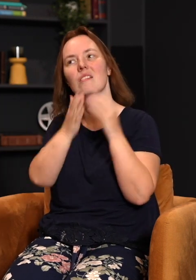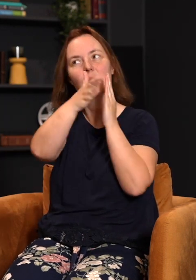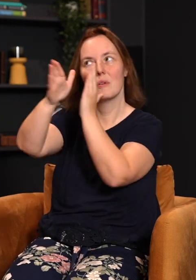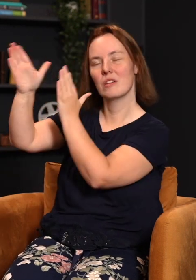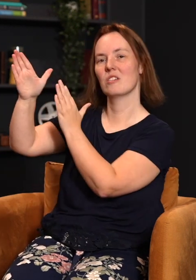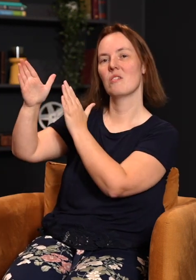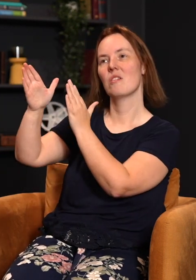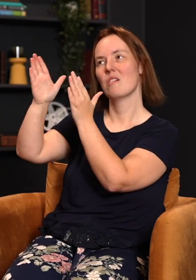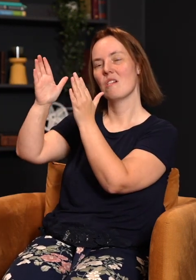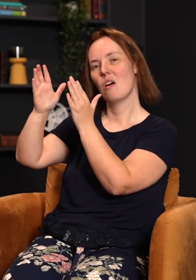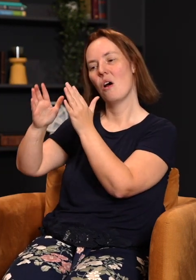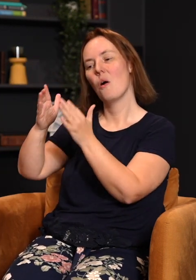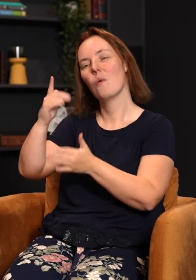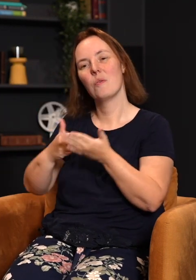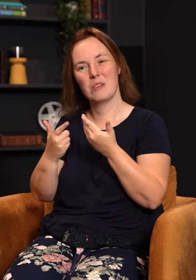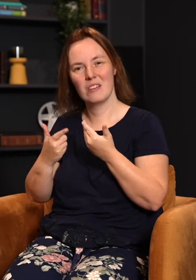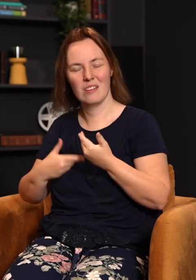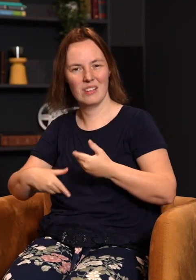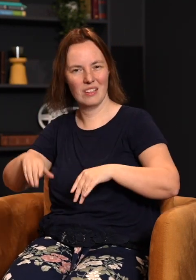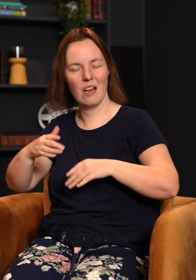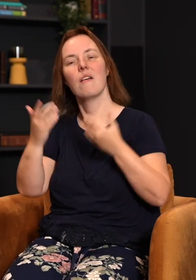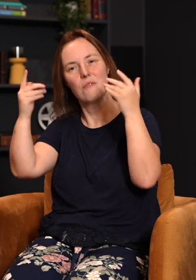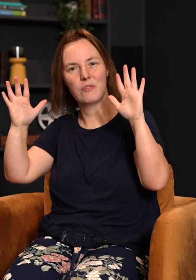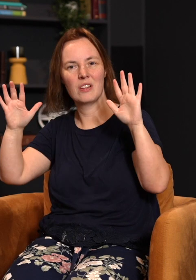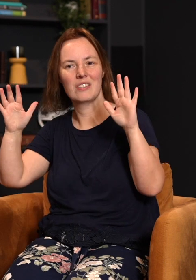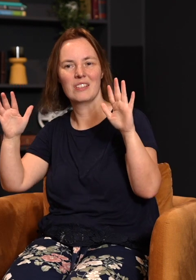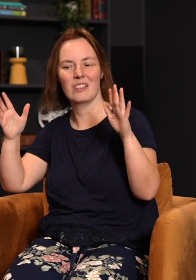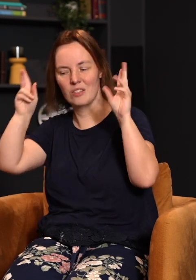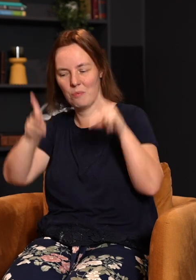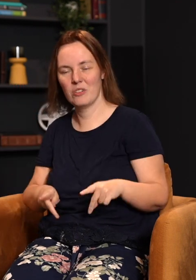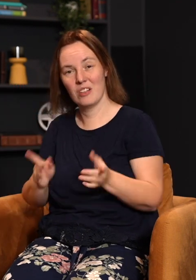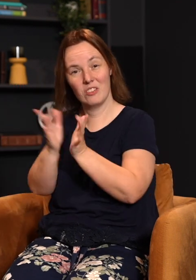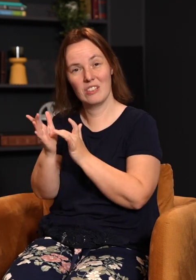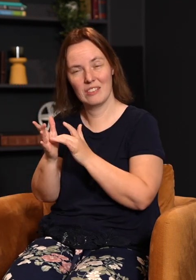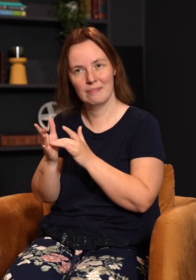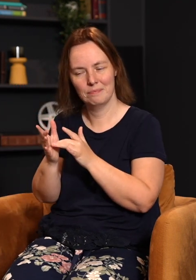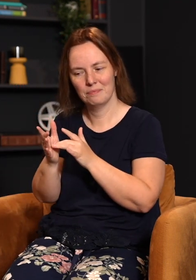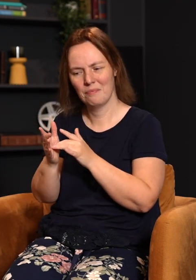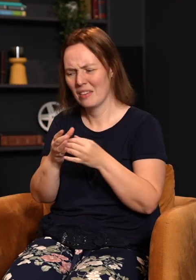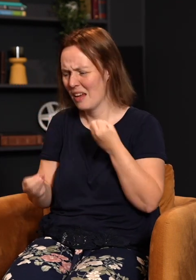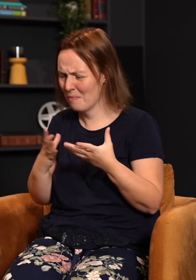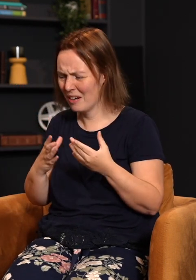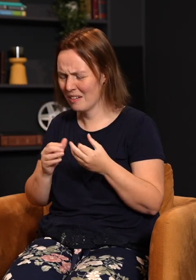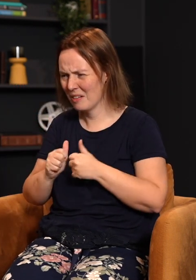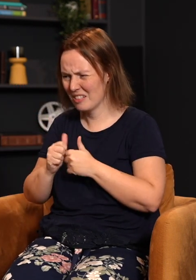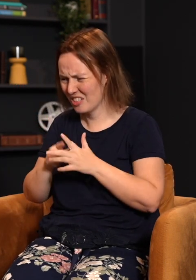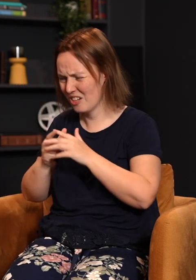pointed to what would be fulfilled in the person of Jesus. And anyone who was a student of the word and many who were began to follow Jesus